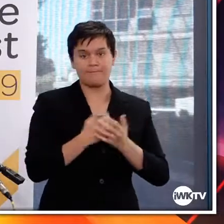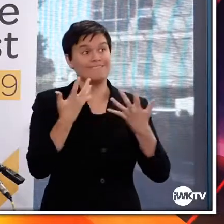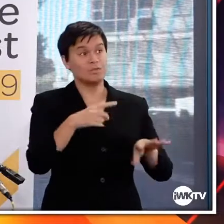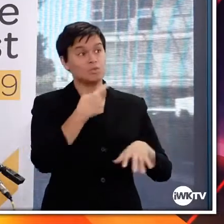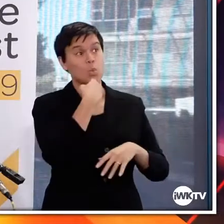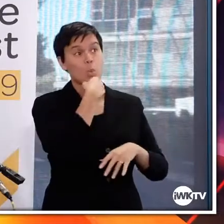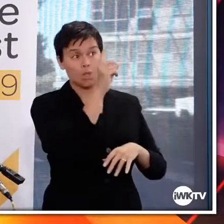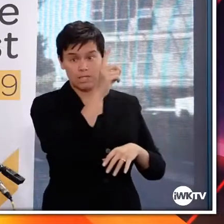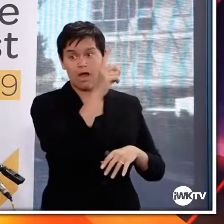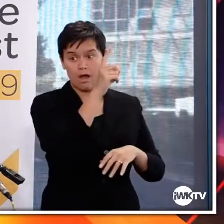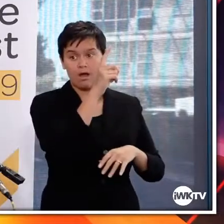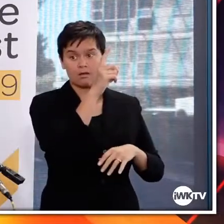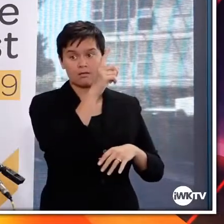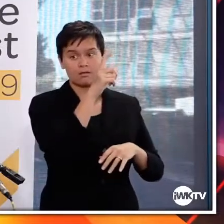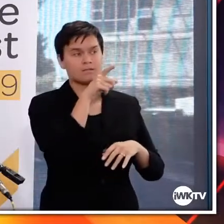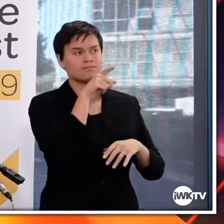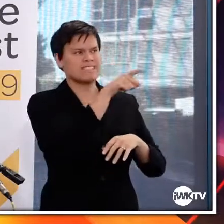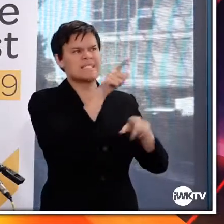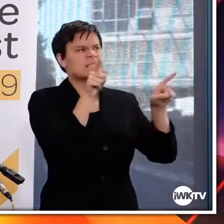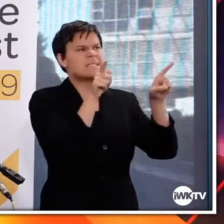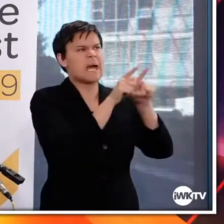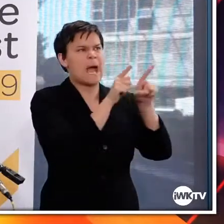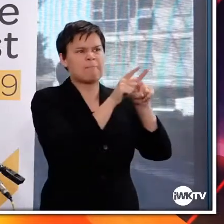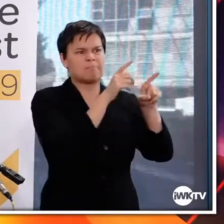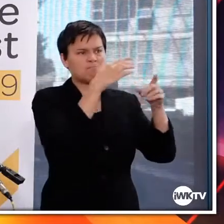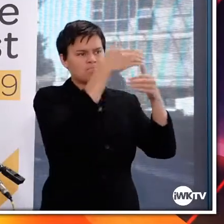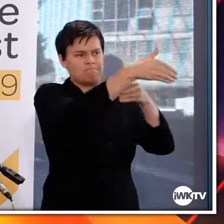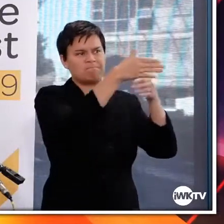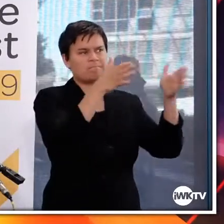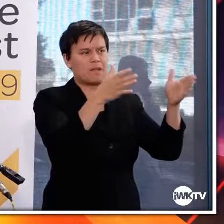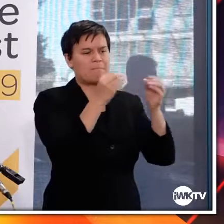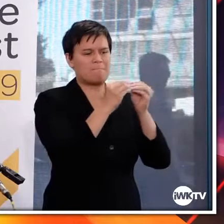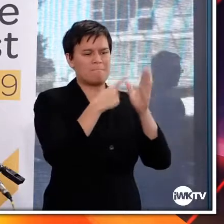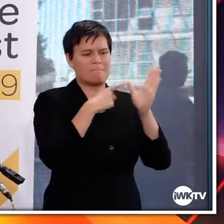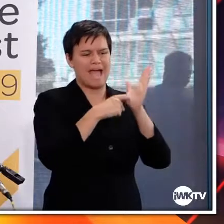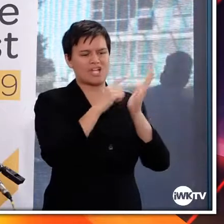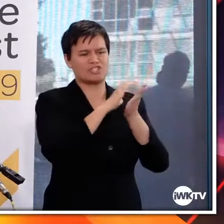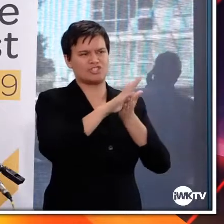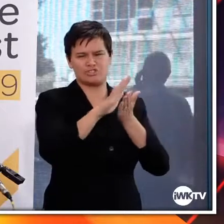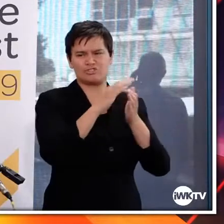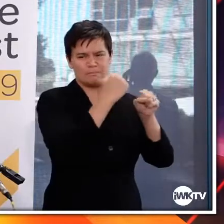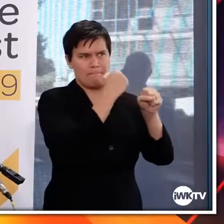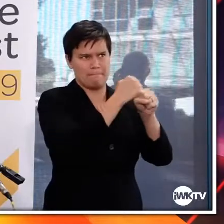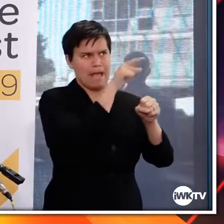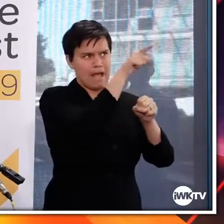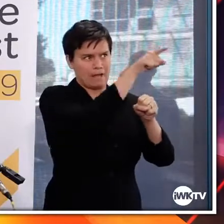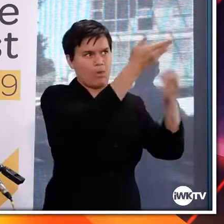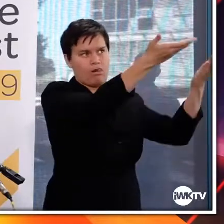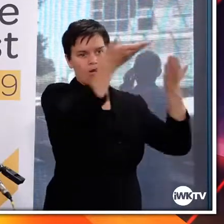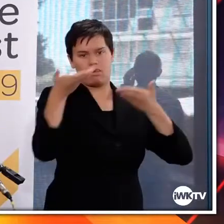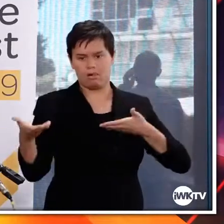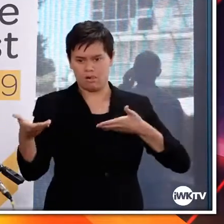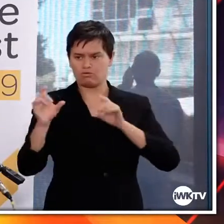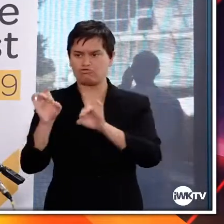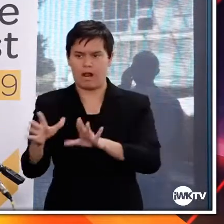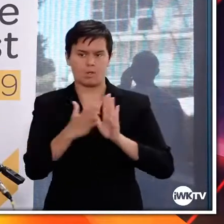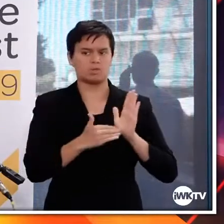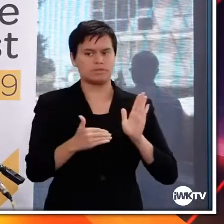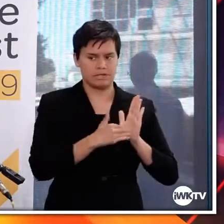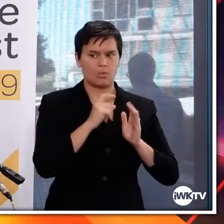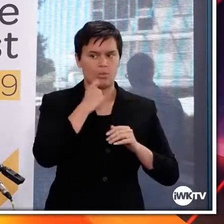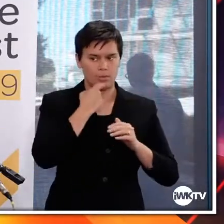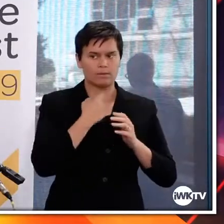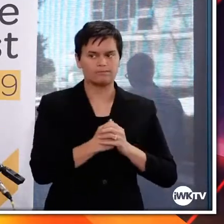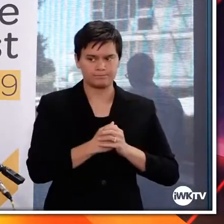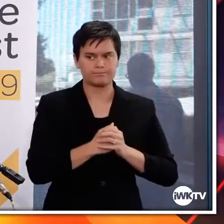for vaccine from the same batch as the Australians. Is the Pfizer vaccine ready yet and how long will it take to arrive? Well, it's already been used